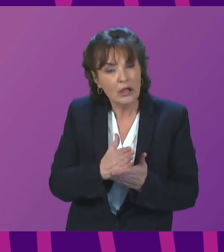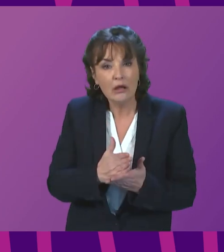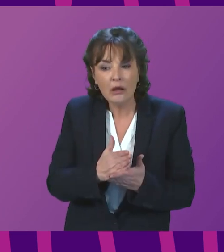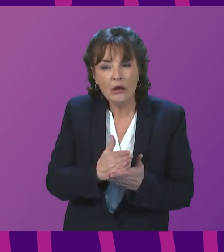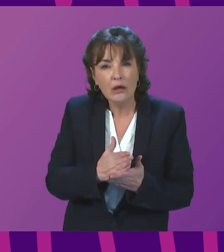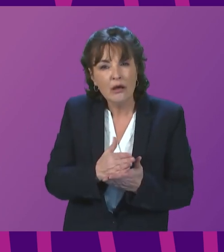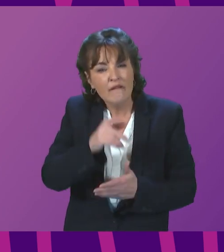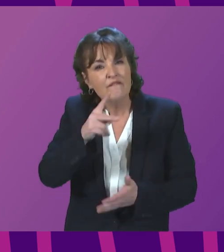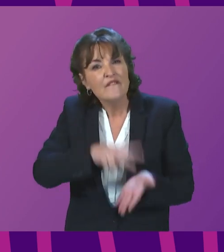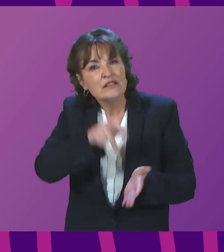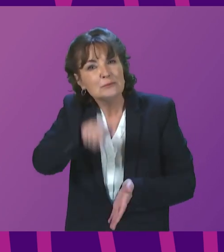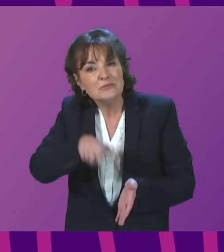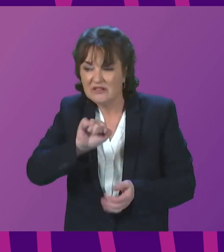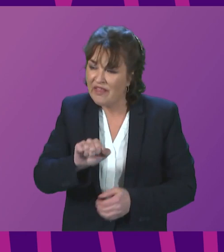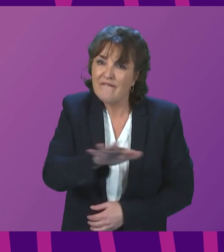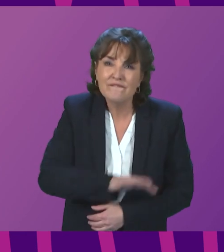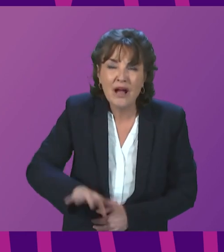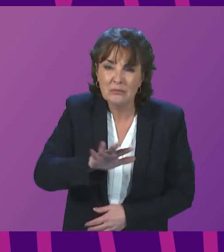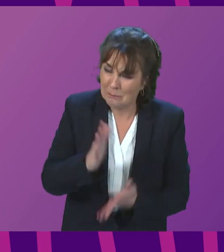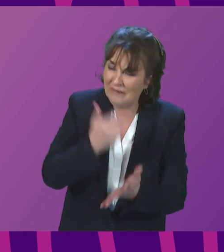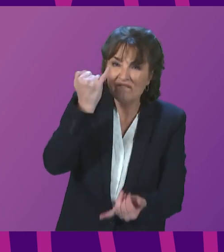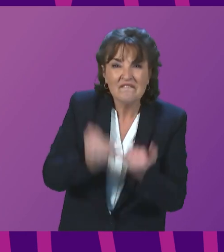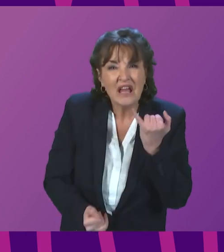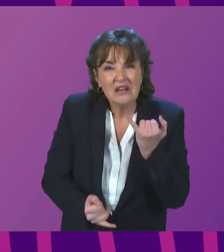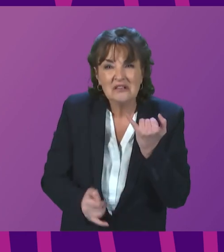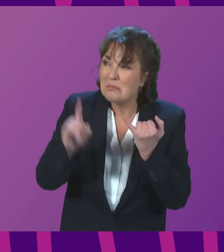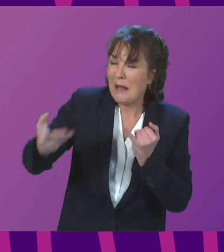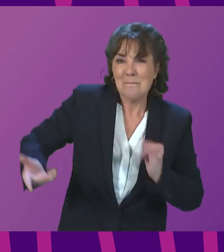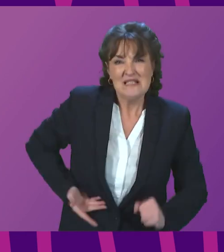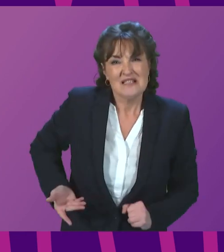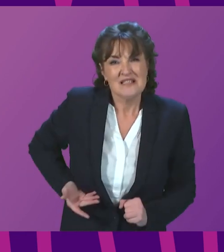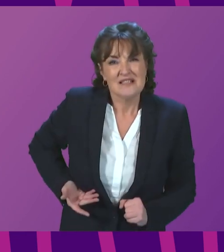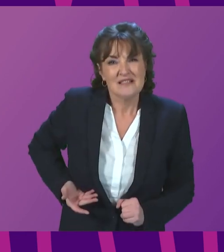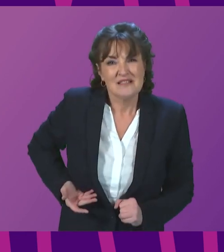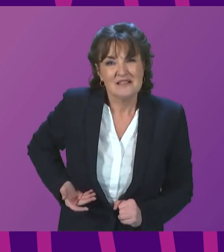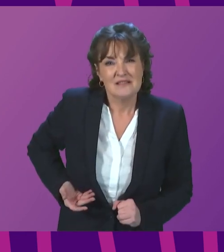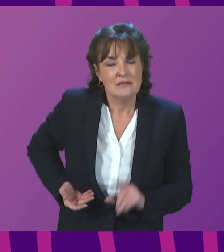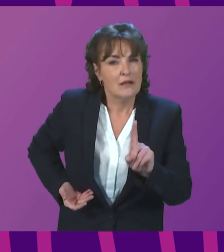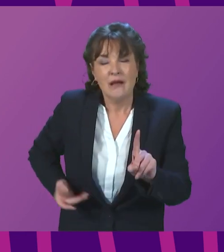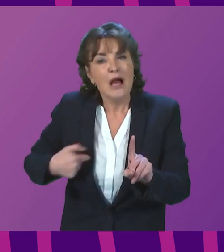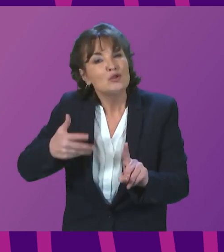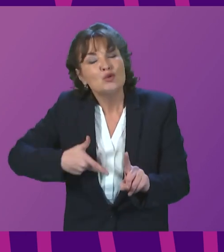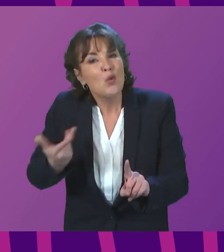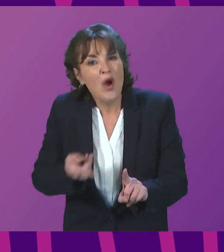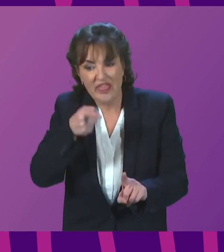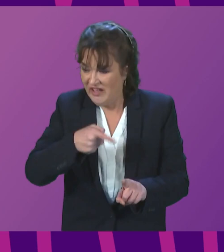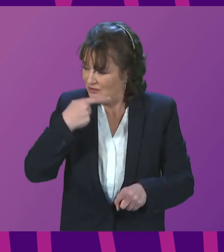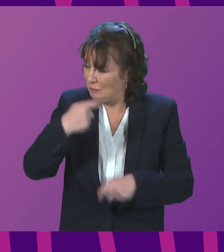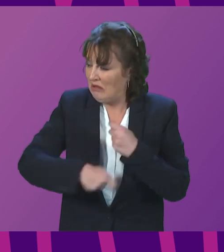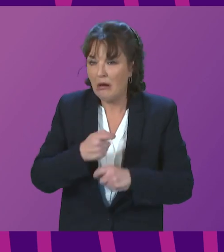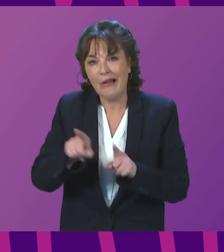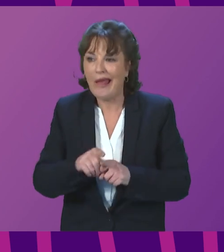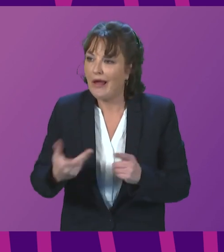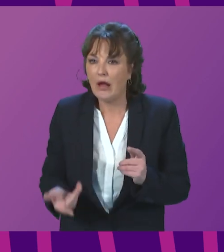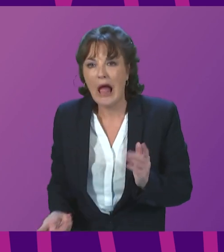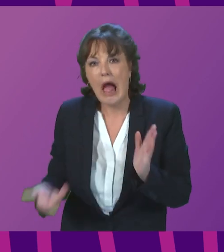bodies, and they should not have to wait years to get answers. We cannot allow this to become yet another in a long line of public scandals and tragedies